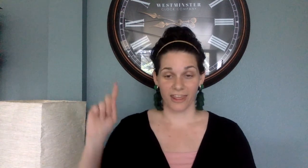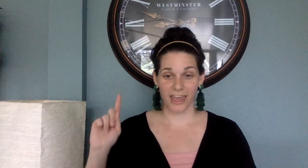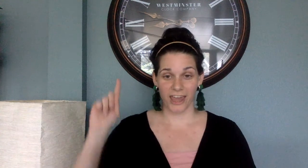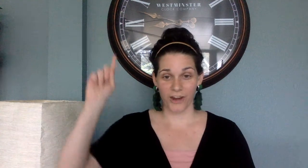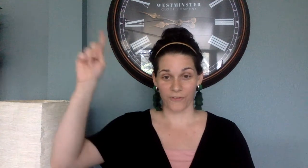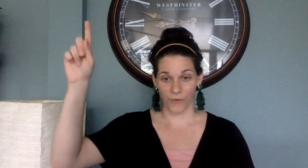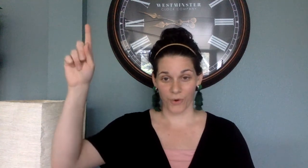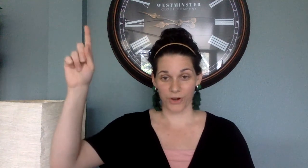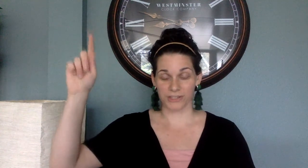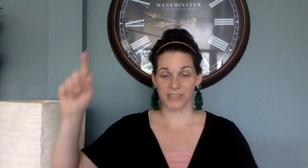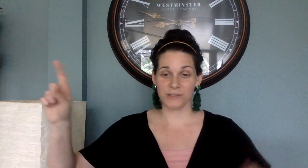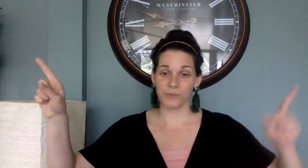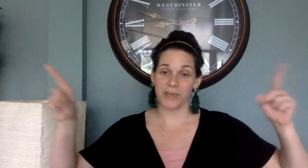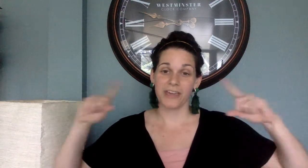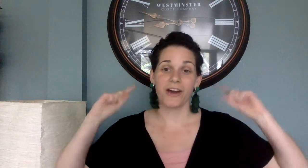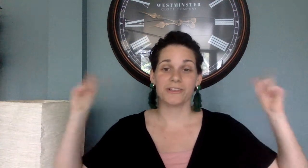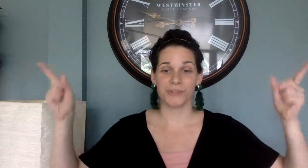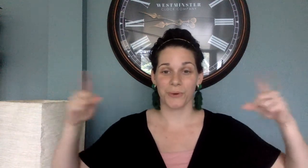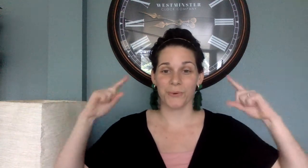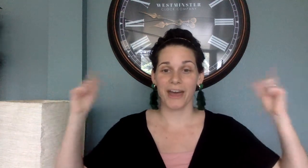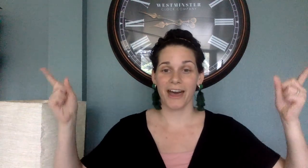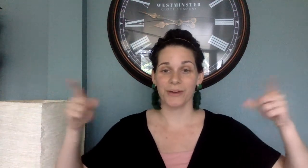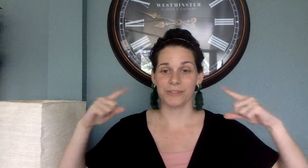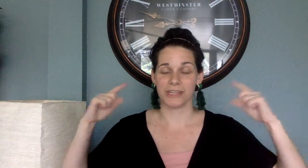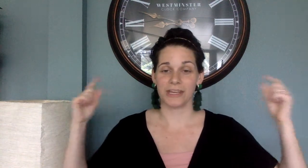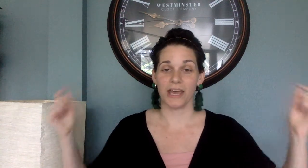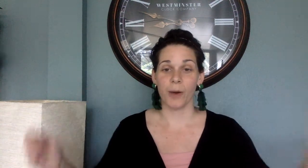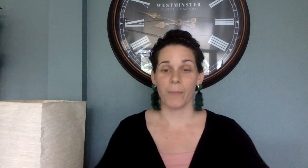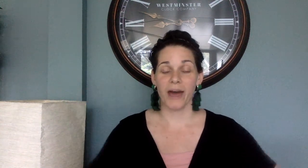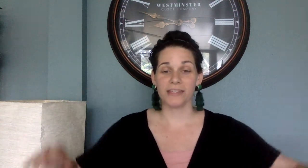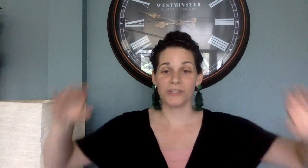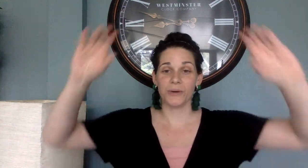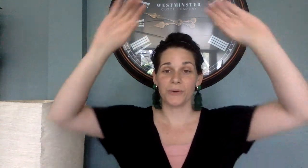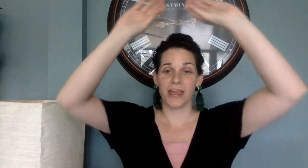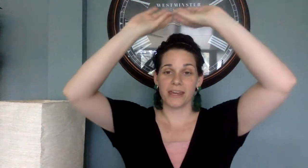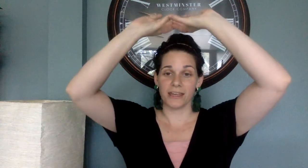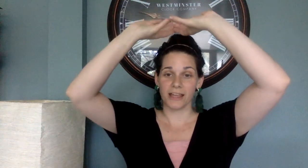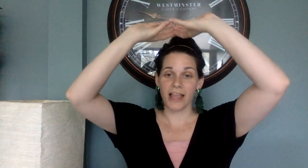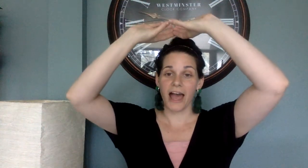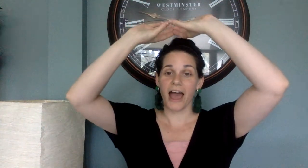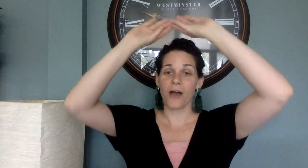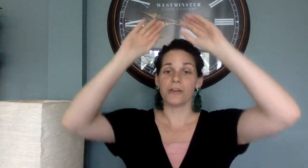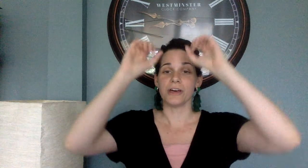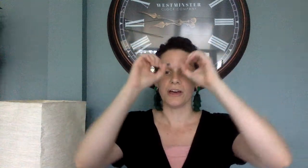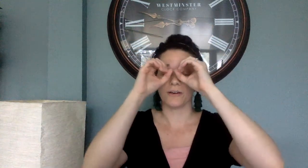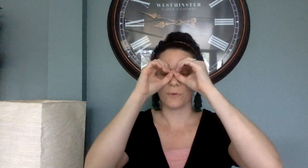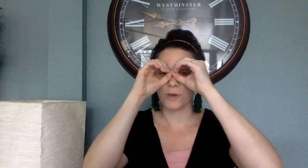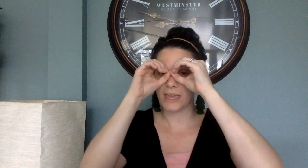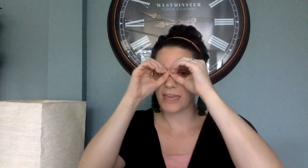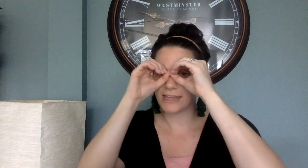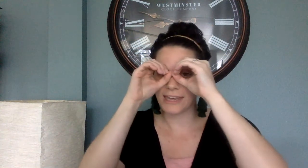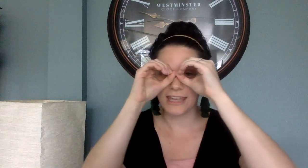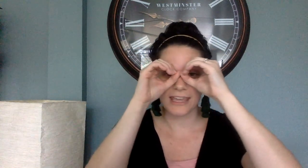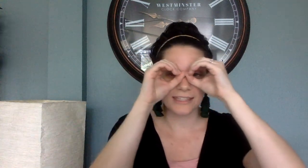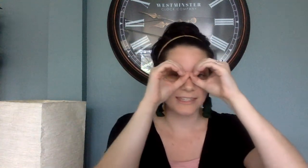Therefore, since we are surrounded by so great a cloud of witnesses,